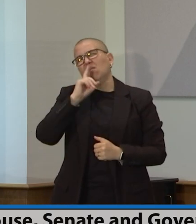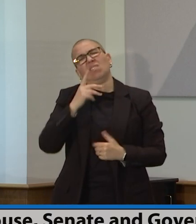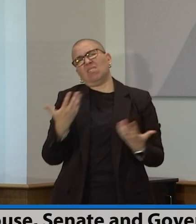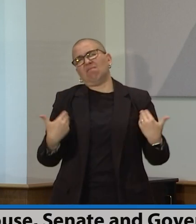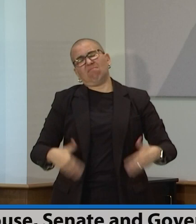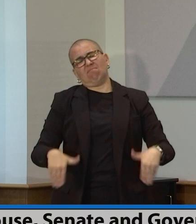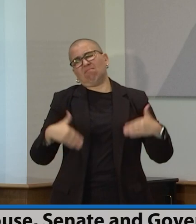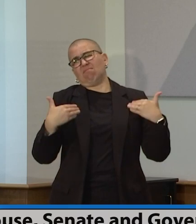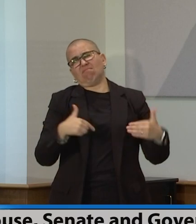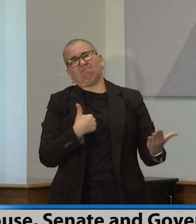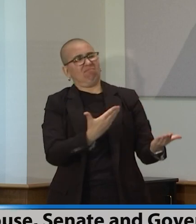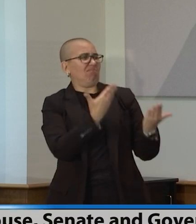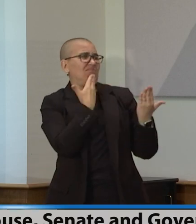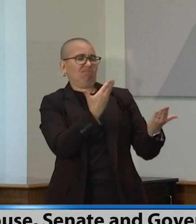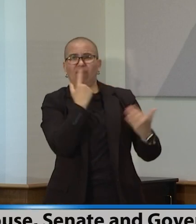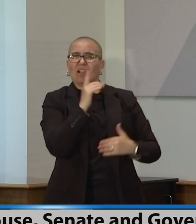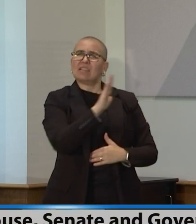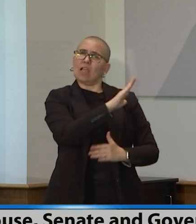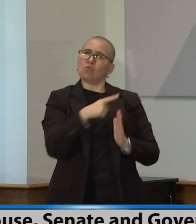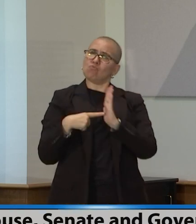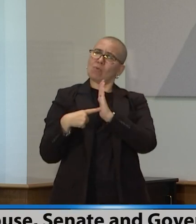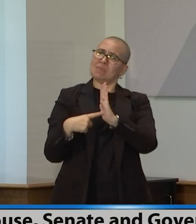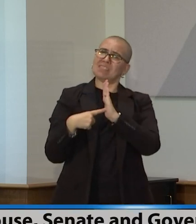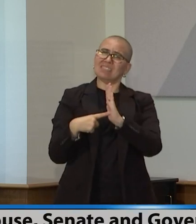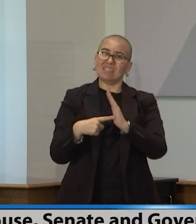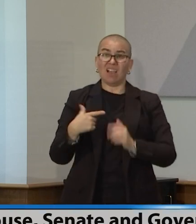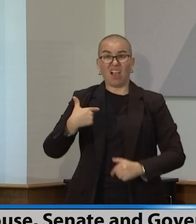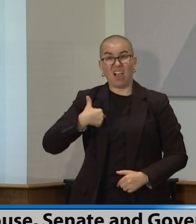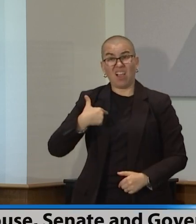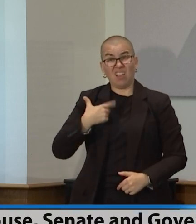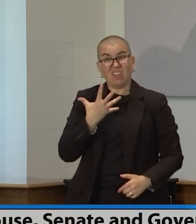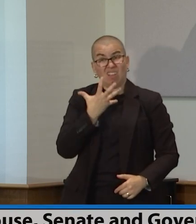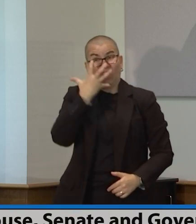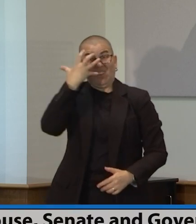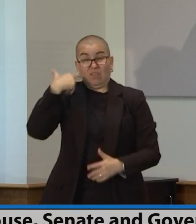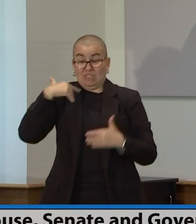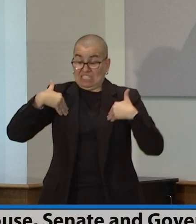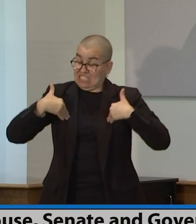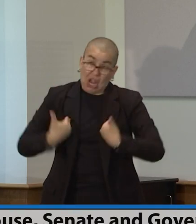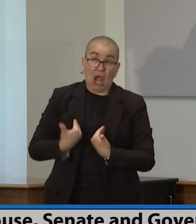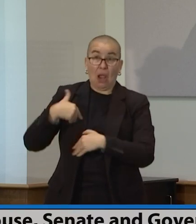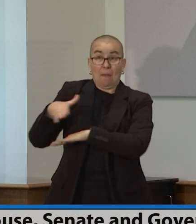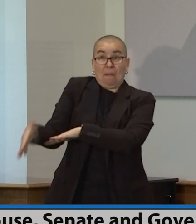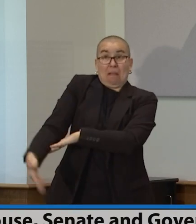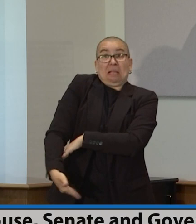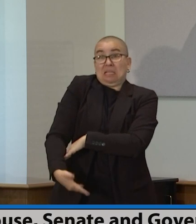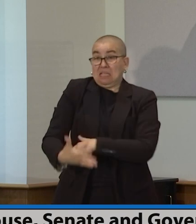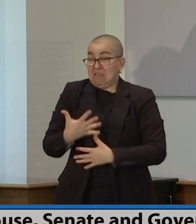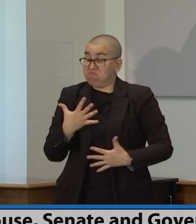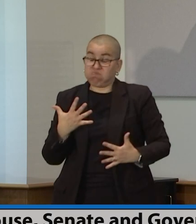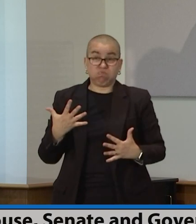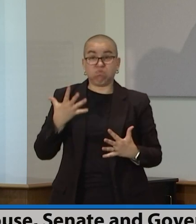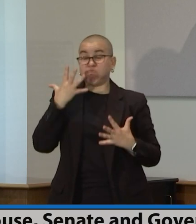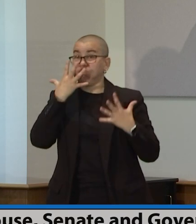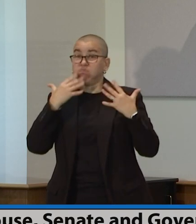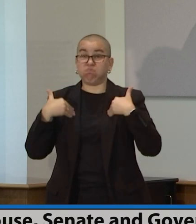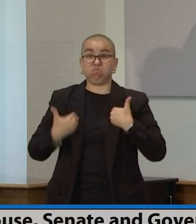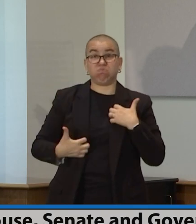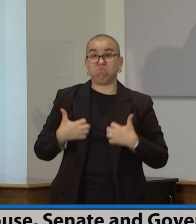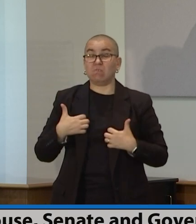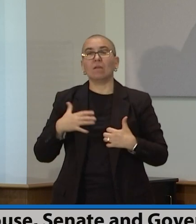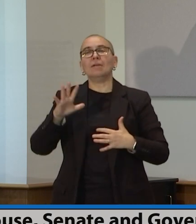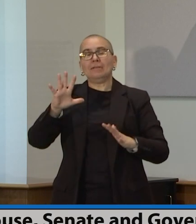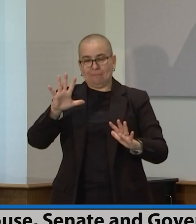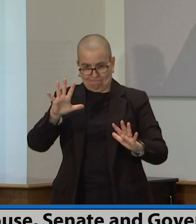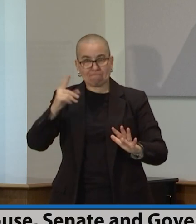will admit that I get crabby after midnight, and I think we kept that down some. And just with that respect, and I would make the